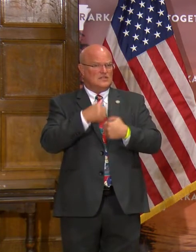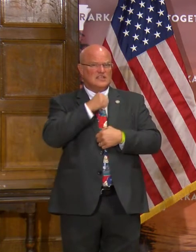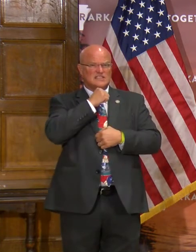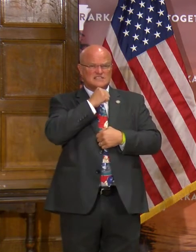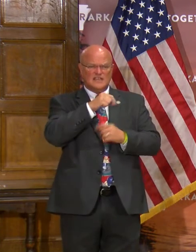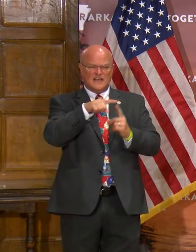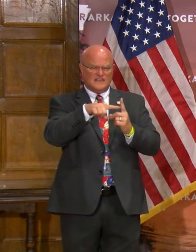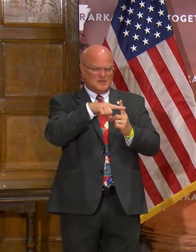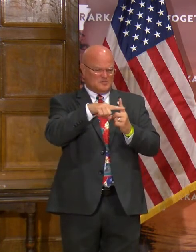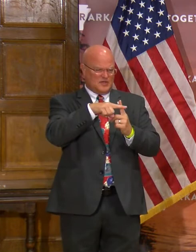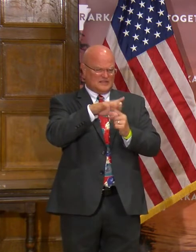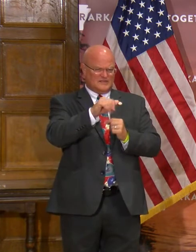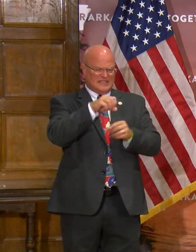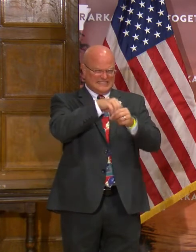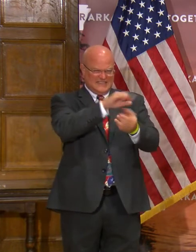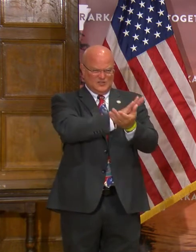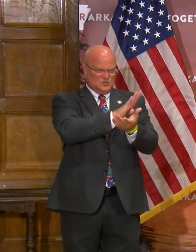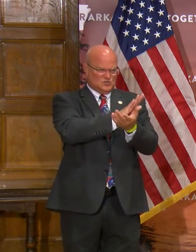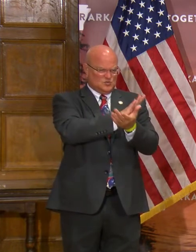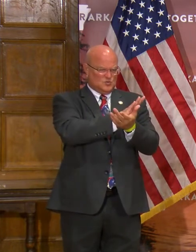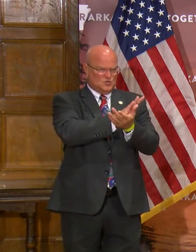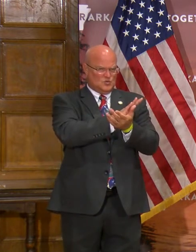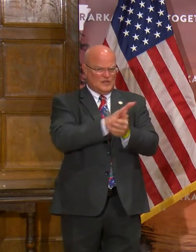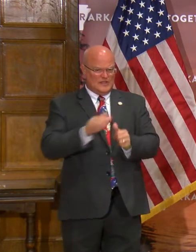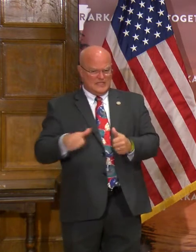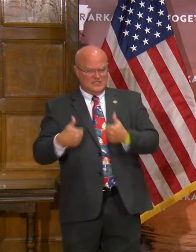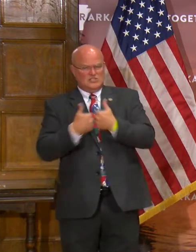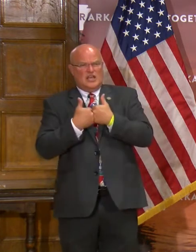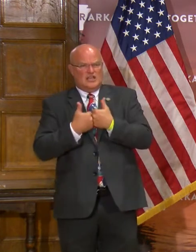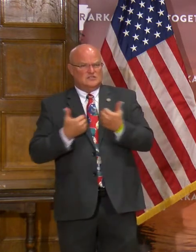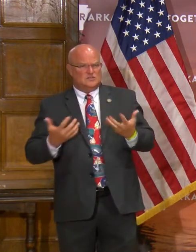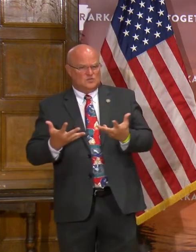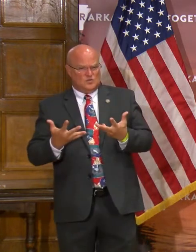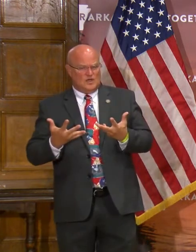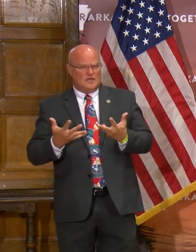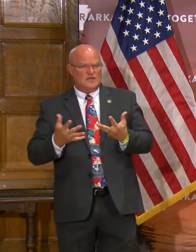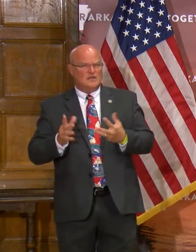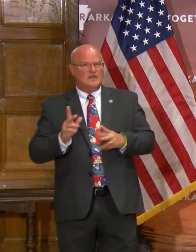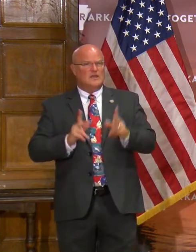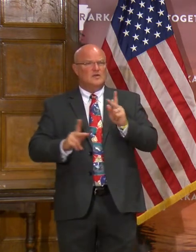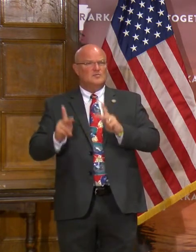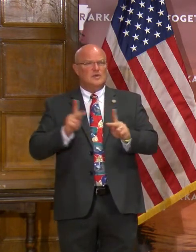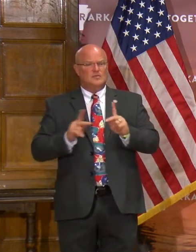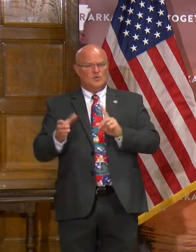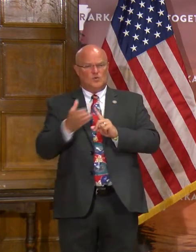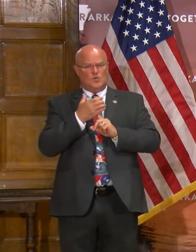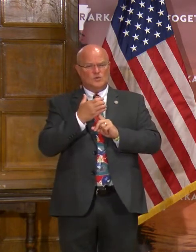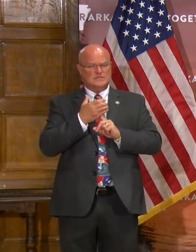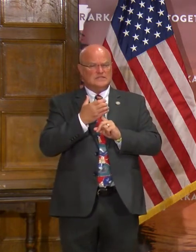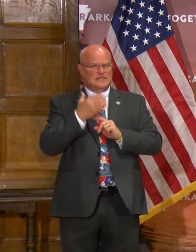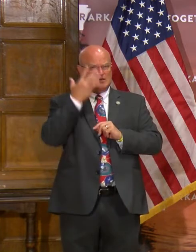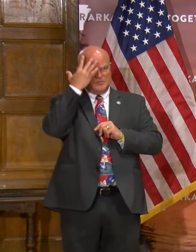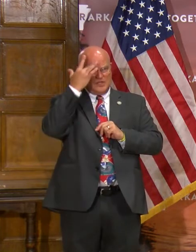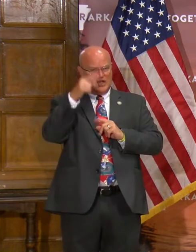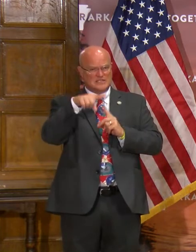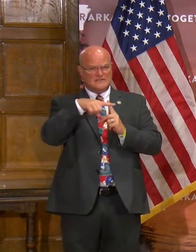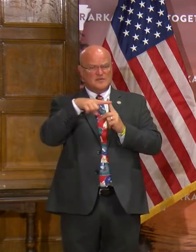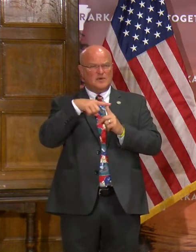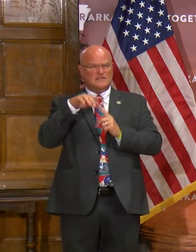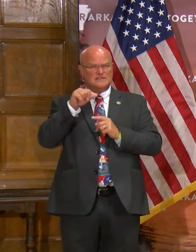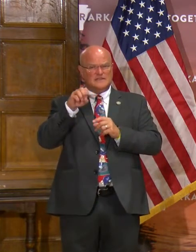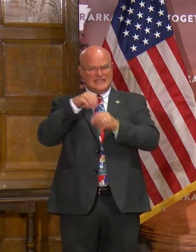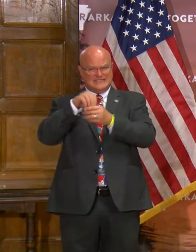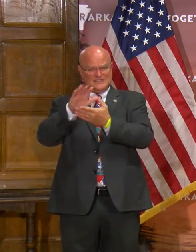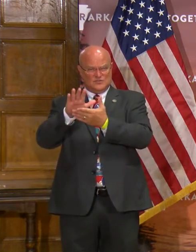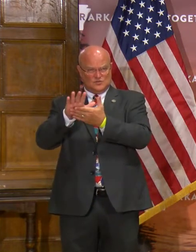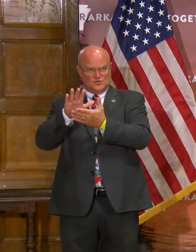positive cases in the school. The challenge has been those that have had to do quarantine as a result of a positive case in